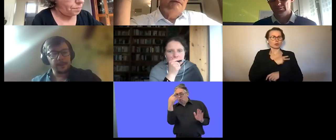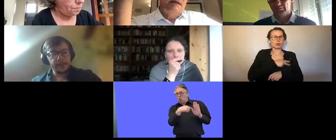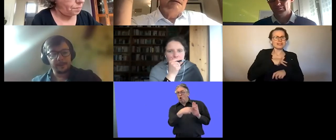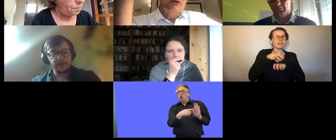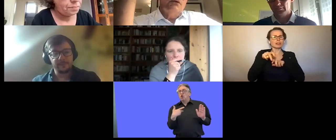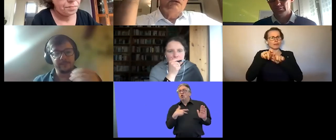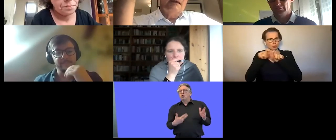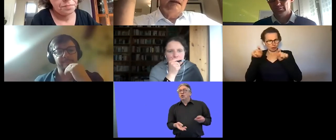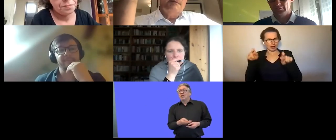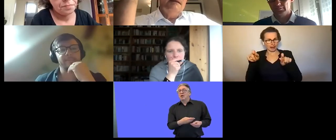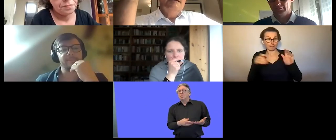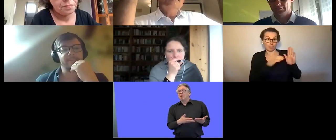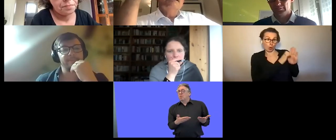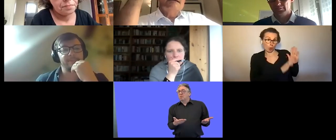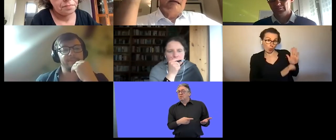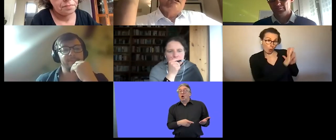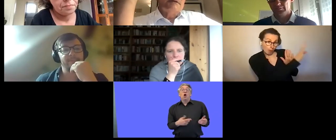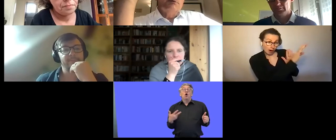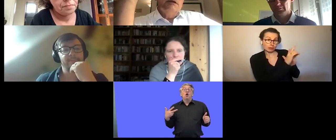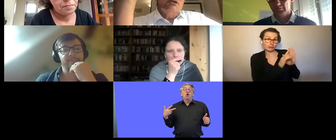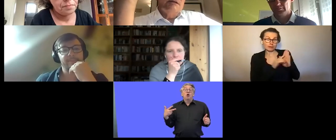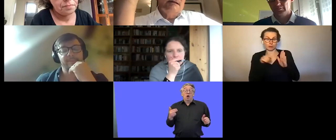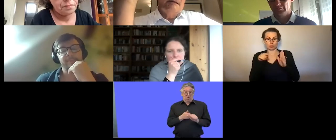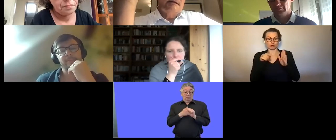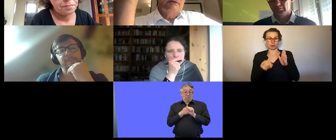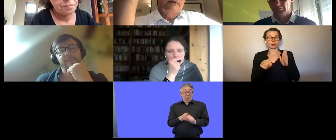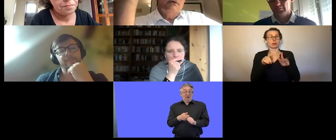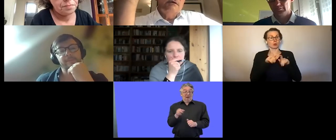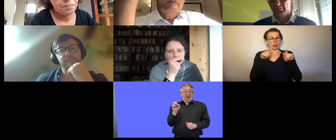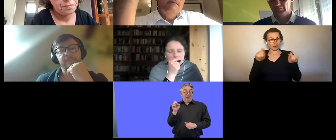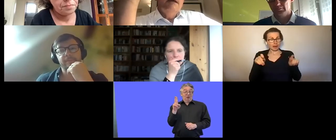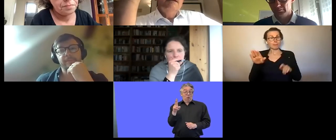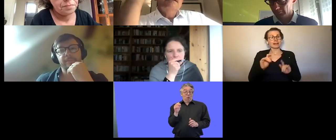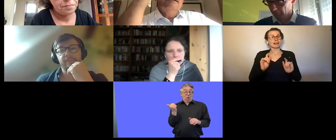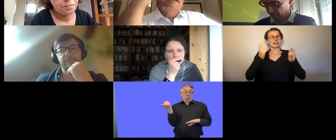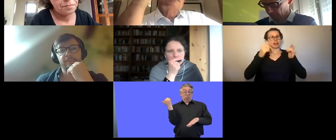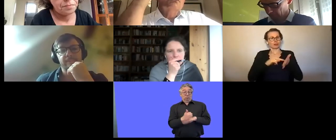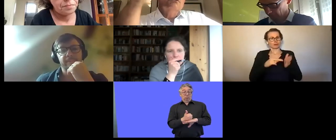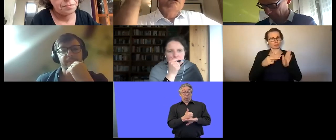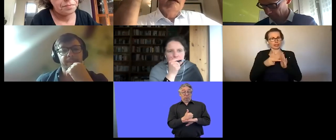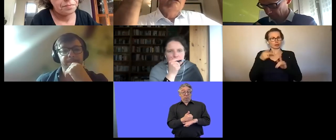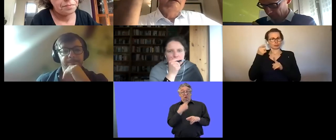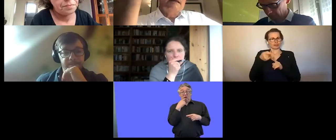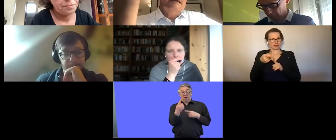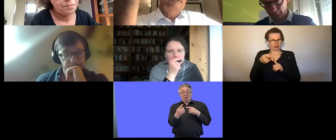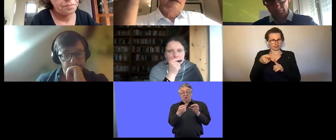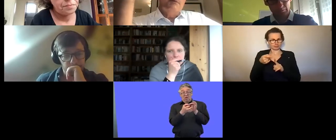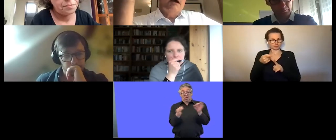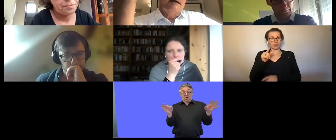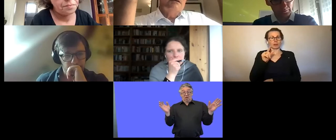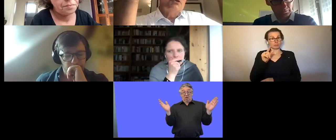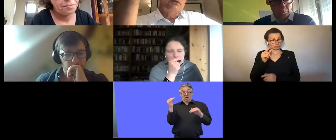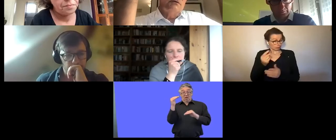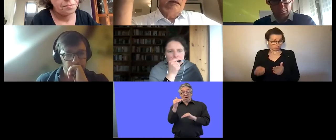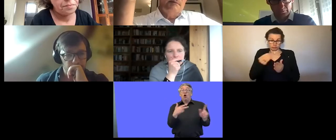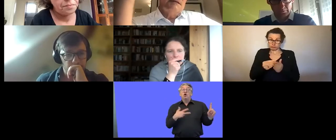enterprises according to the european definition are enterprises with a societal objective